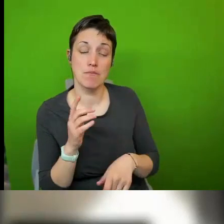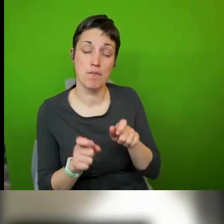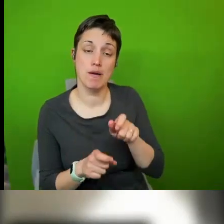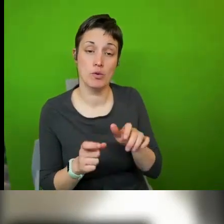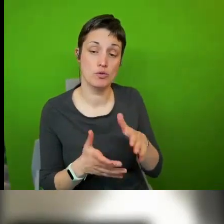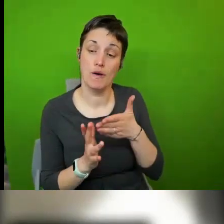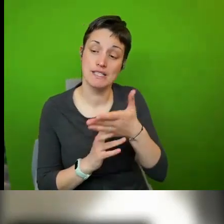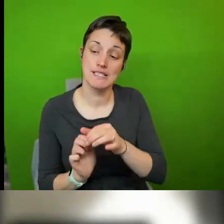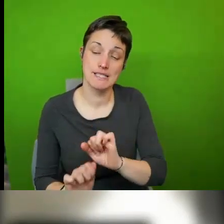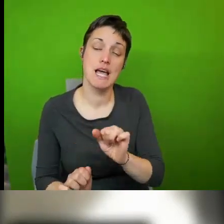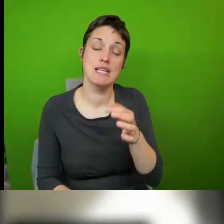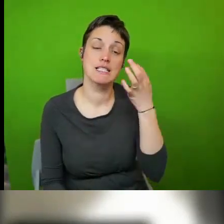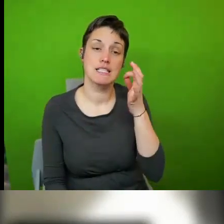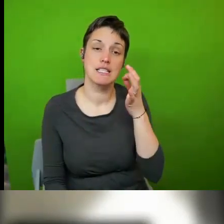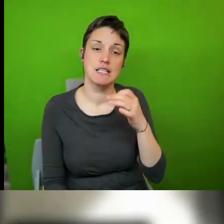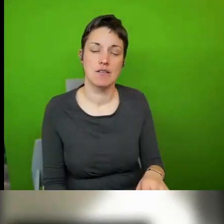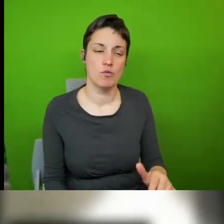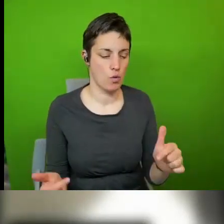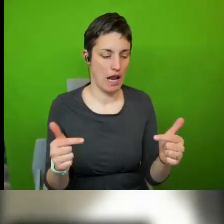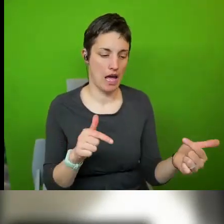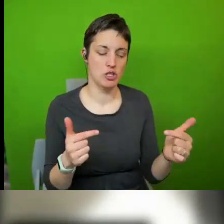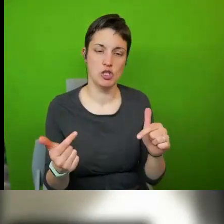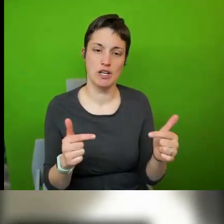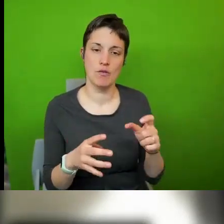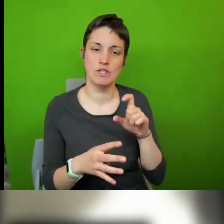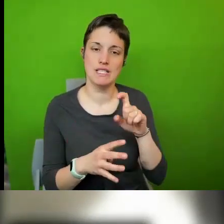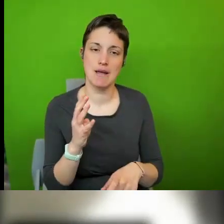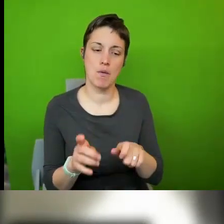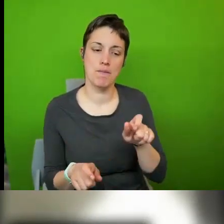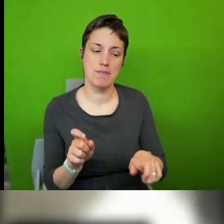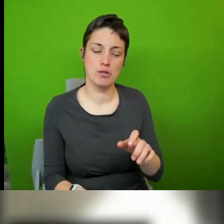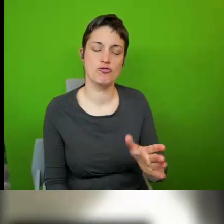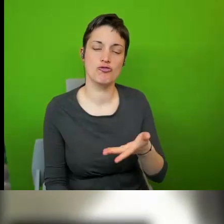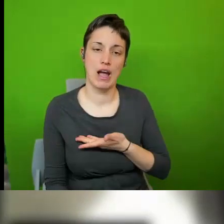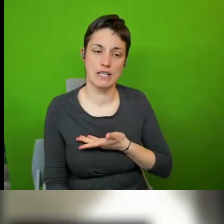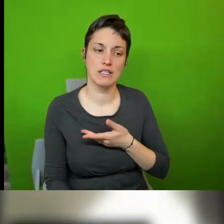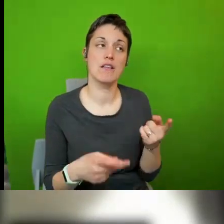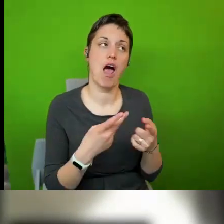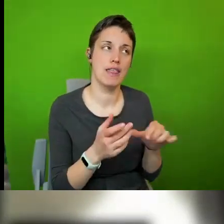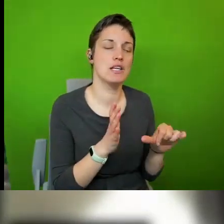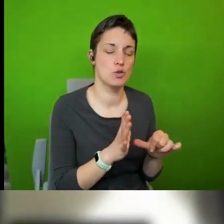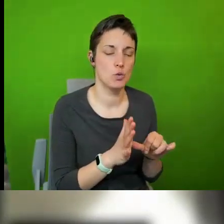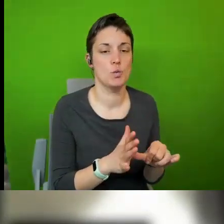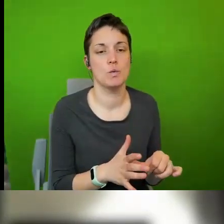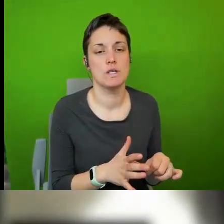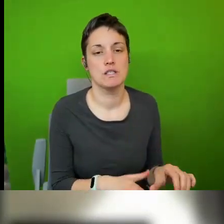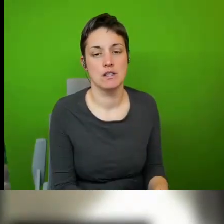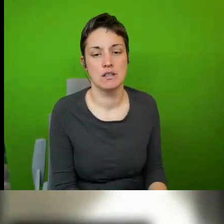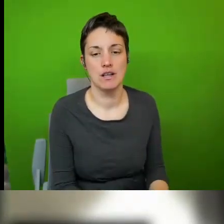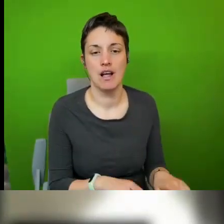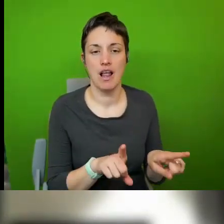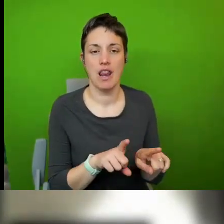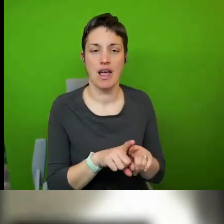their city i think the clash between disabled people's rights and other issues like counter